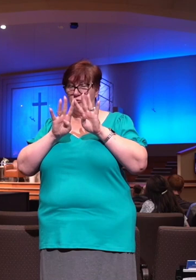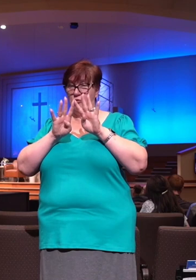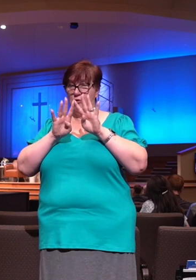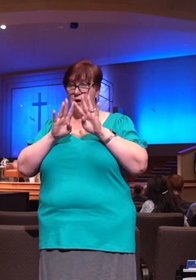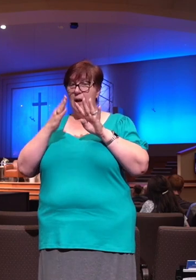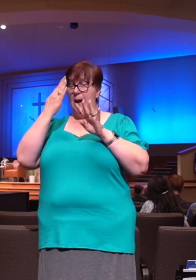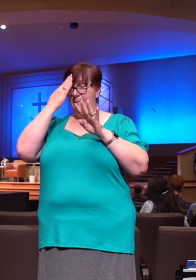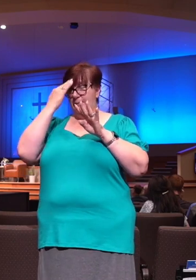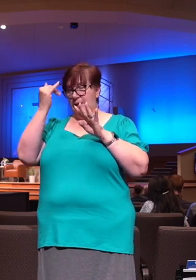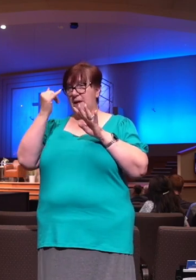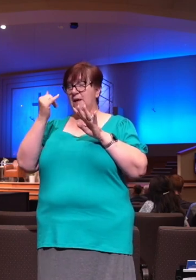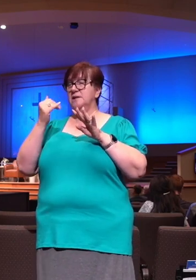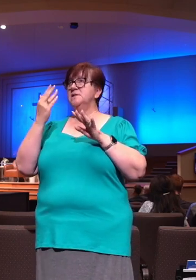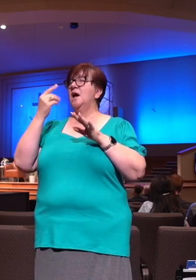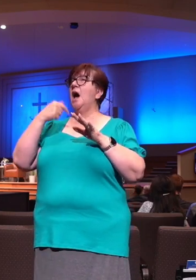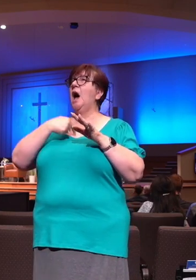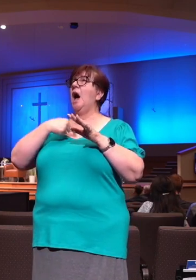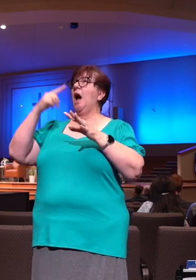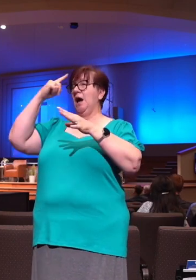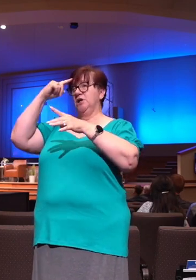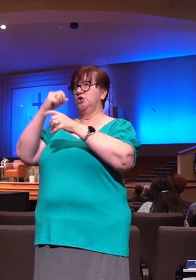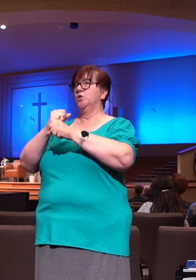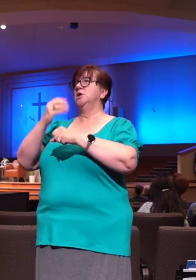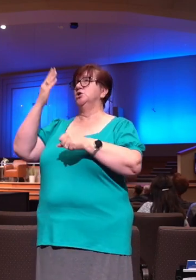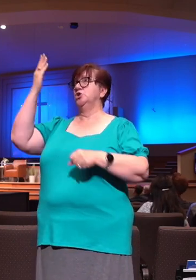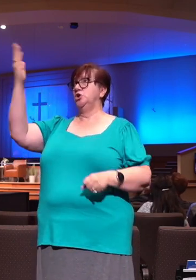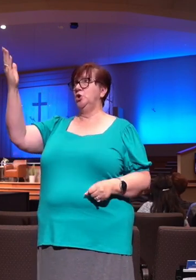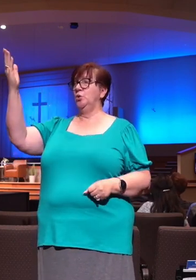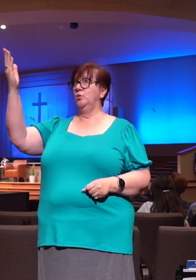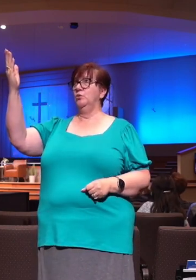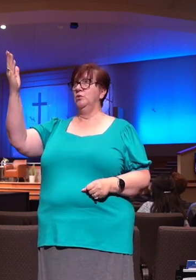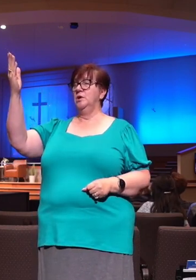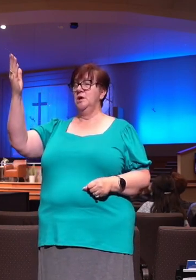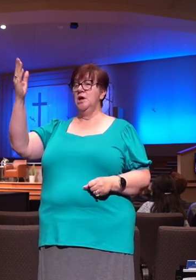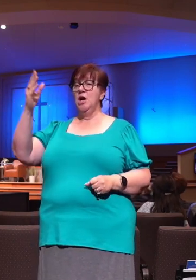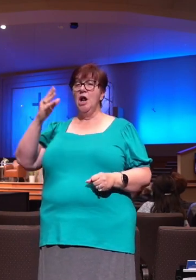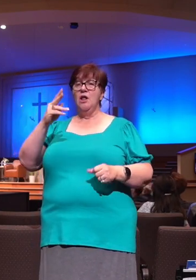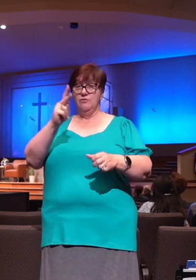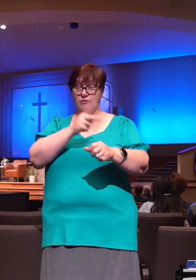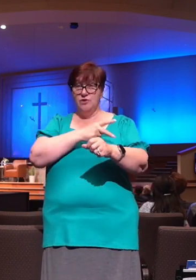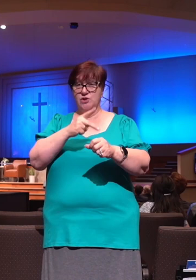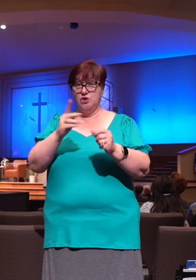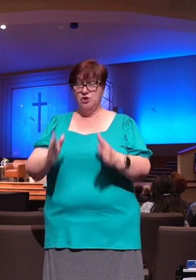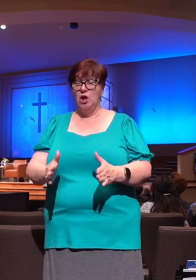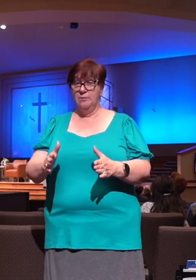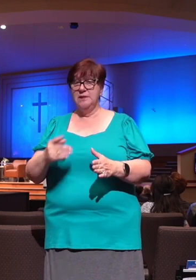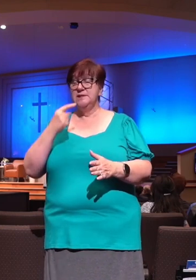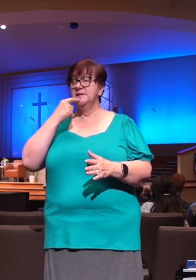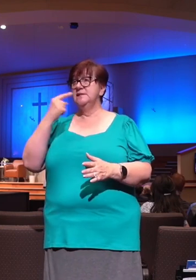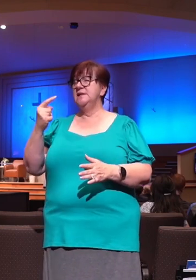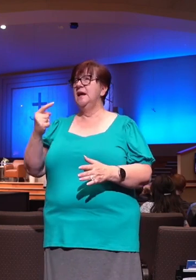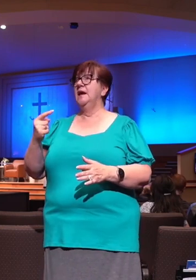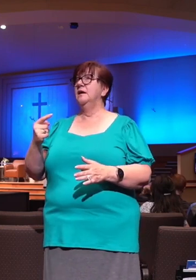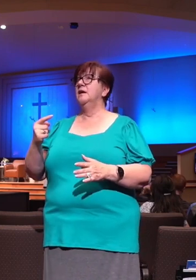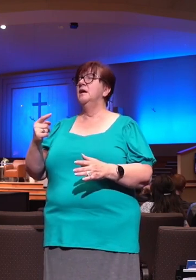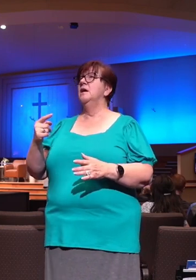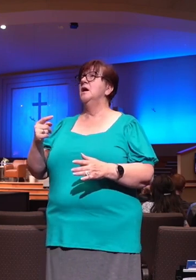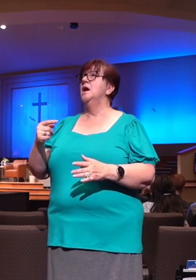put my trust. So this is a specific choice that the psalmist is going to make to run to God in times of difficulty,